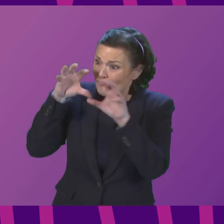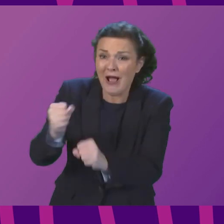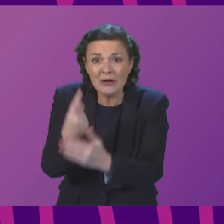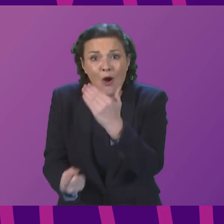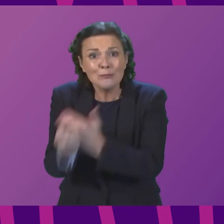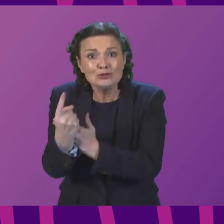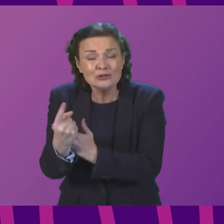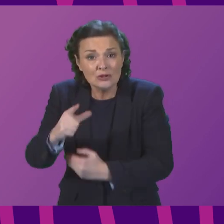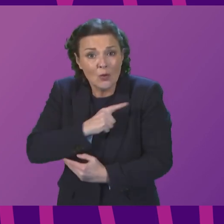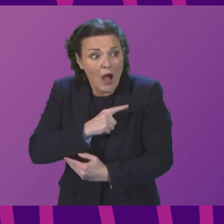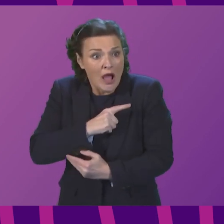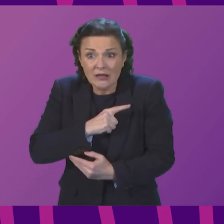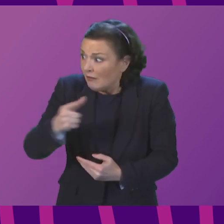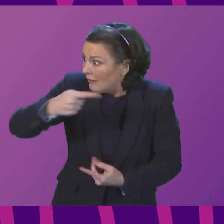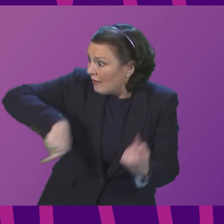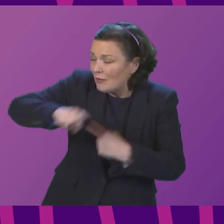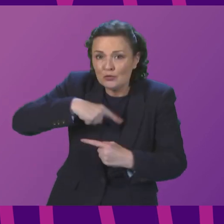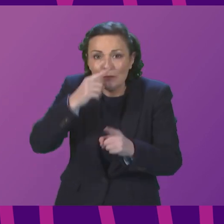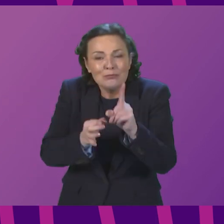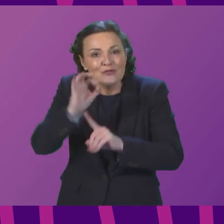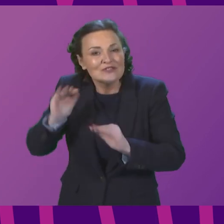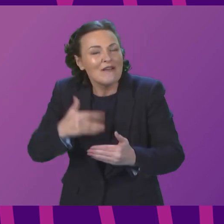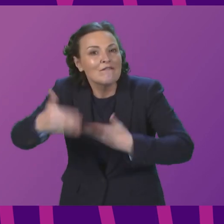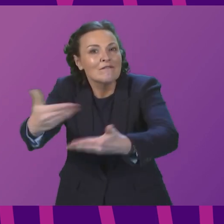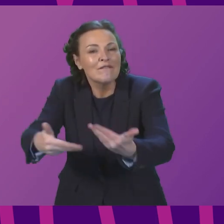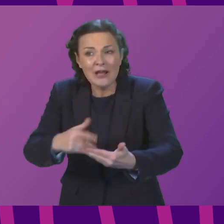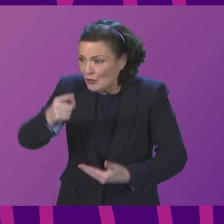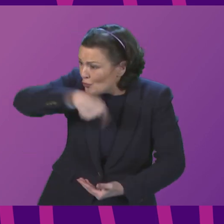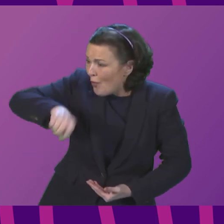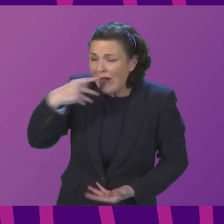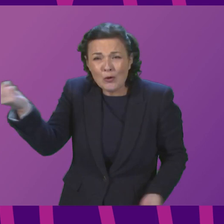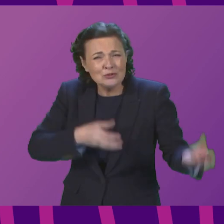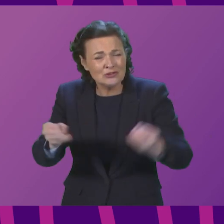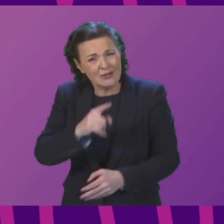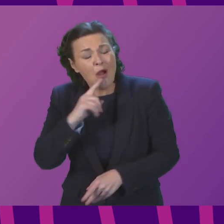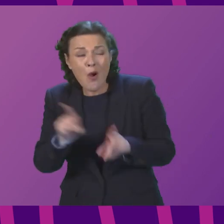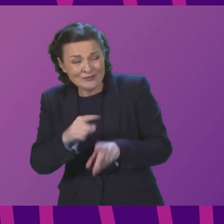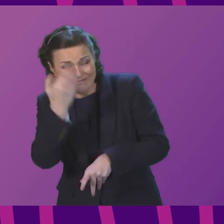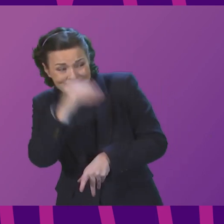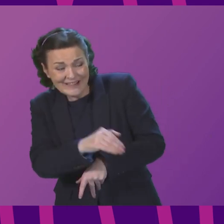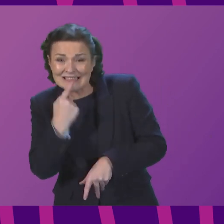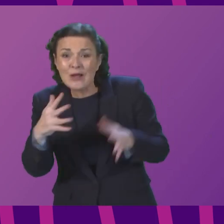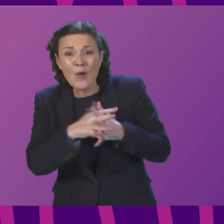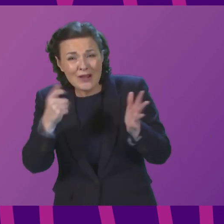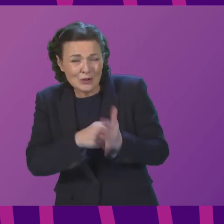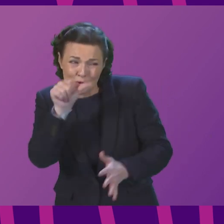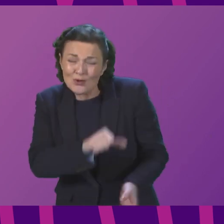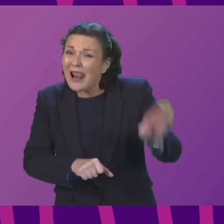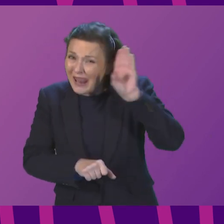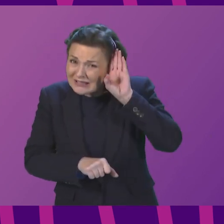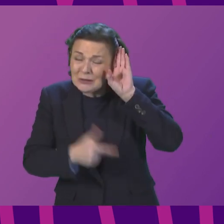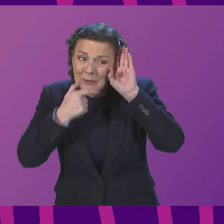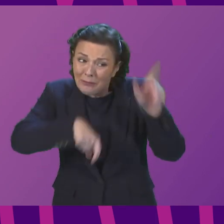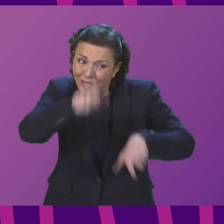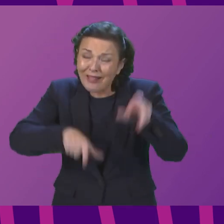parliament will have the opportunity to contribute to that. But can I suggest Willie Rennie should listen to more people around the country about what they want to see in the